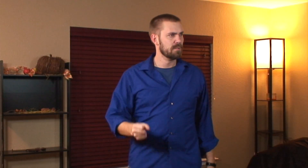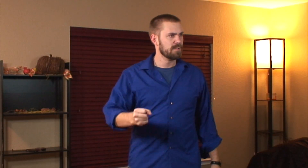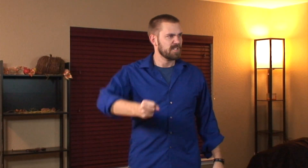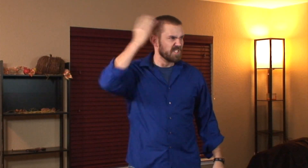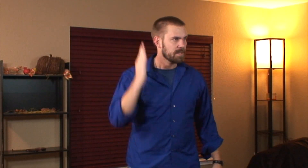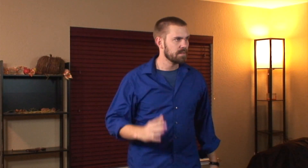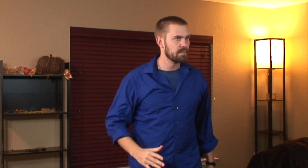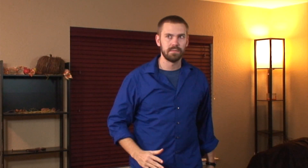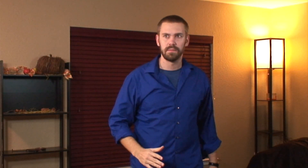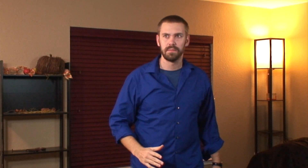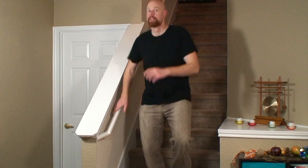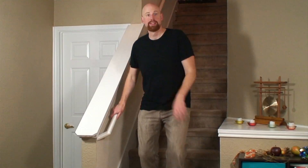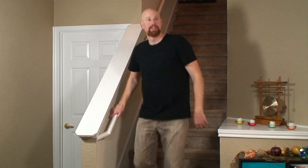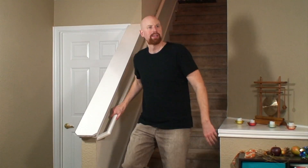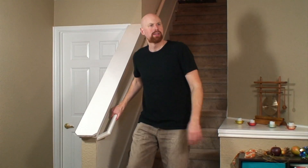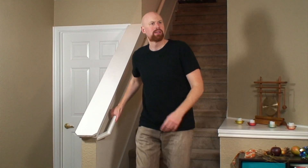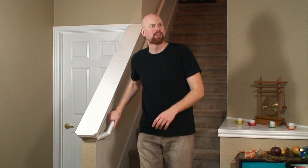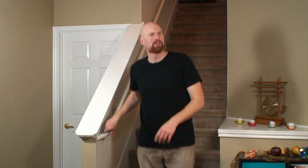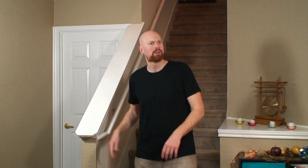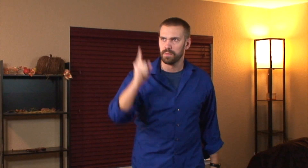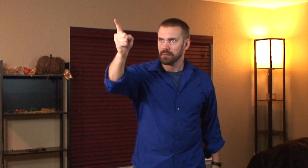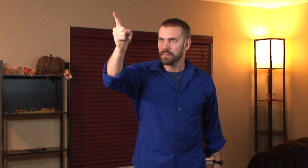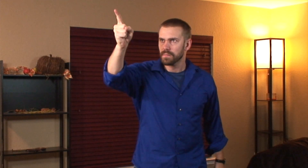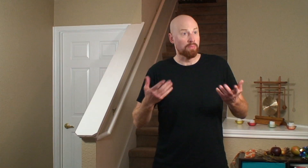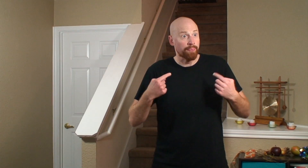where austin you